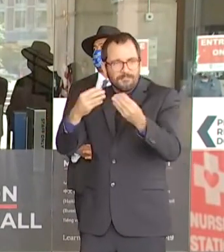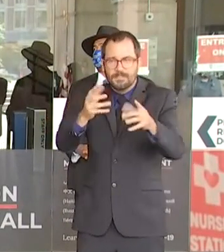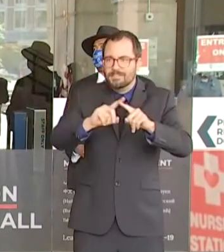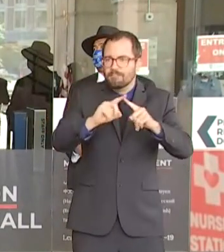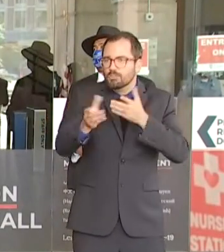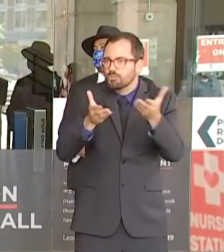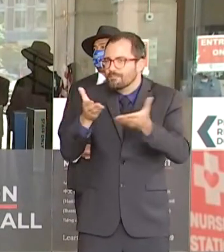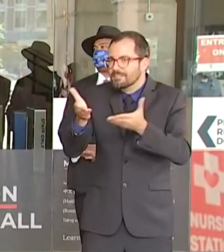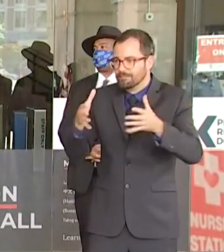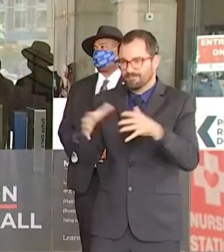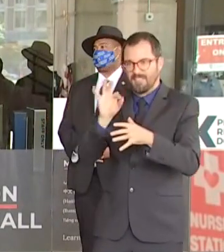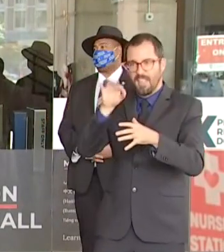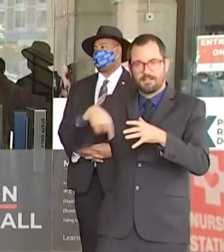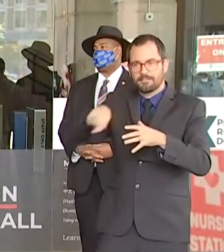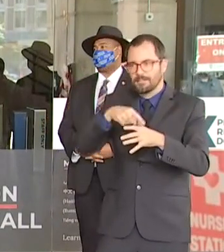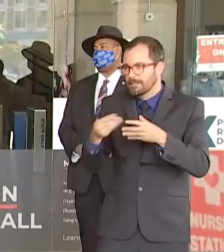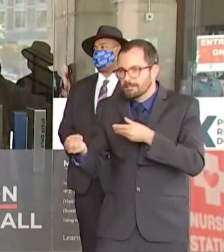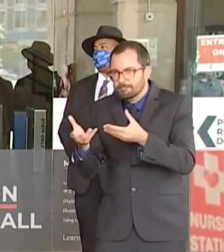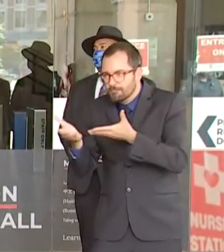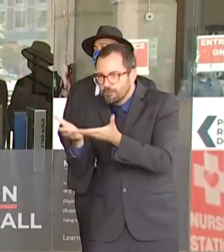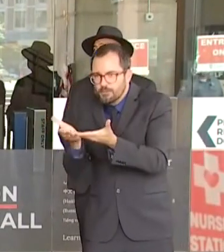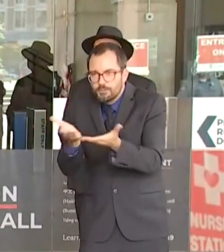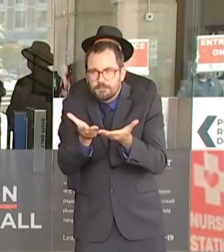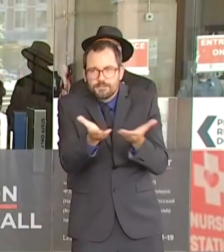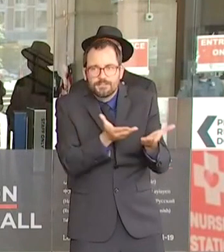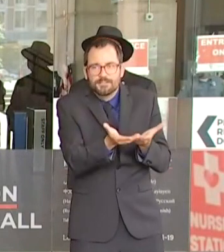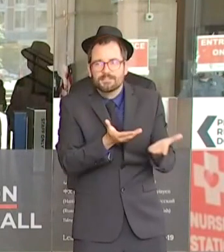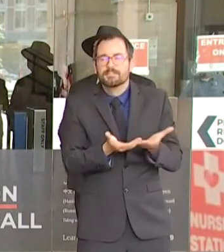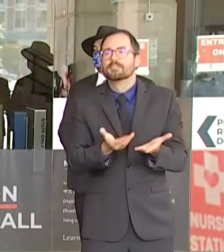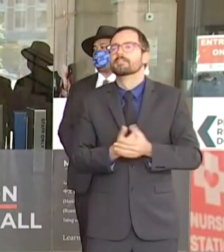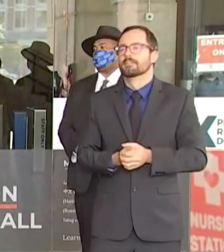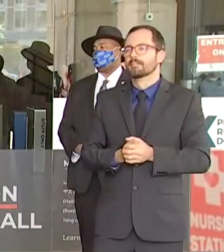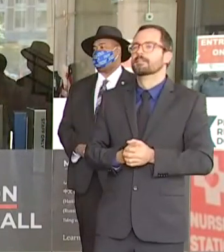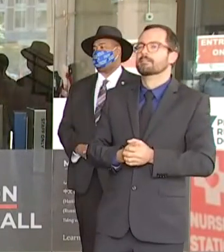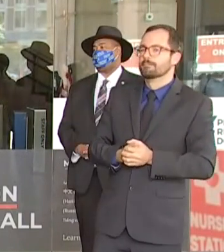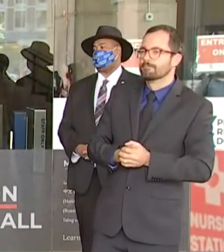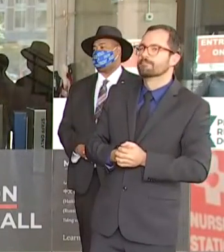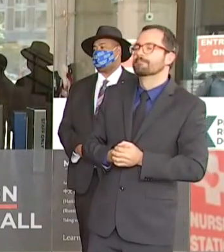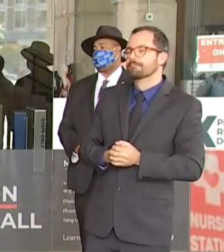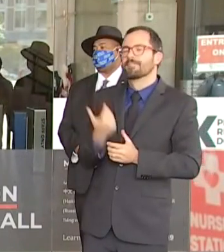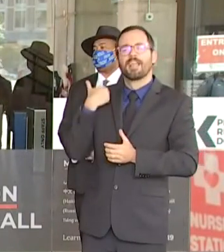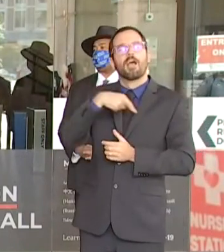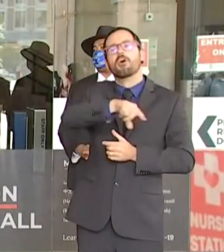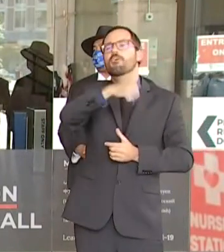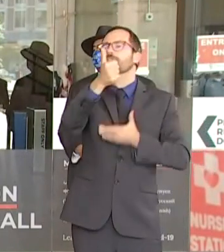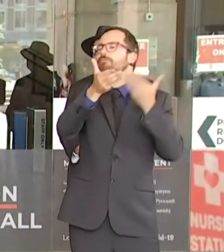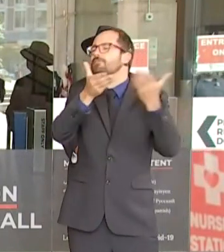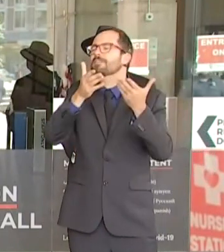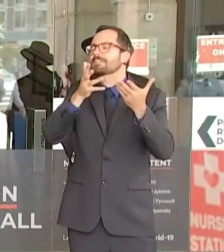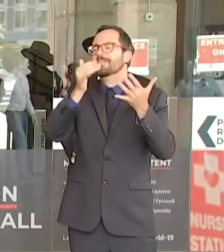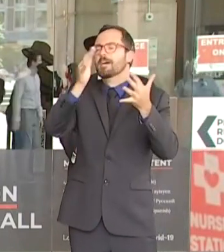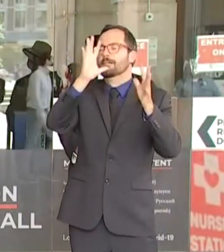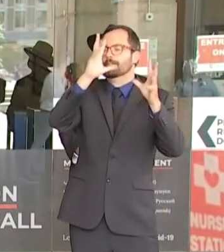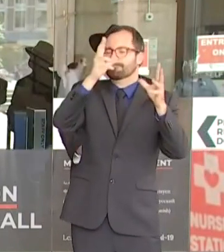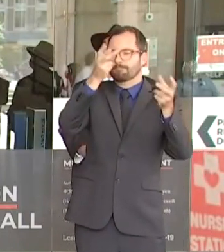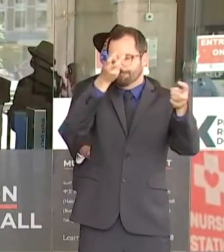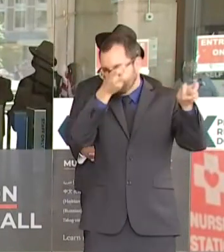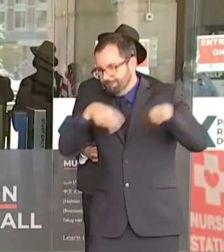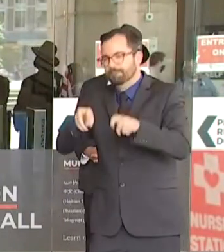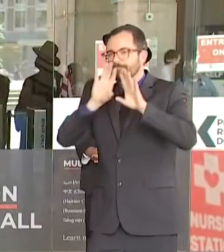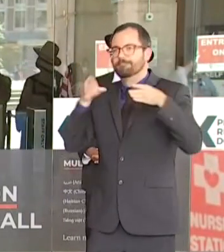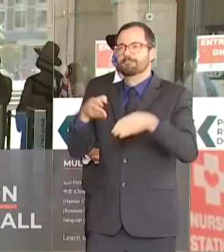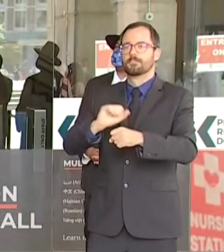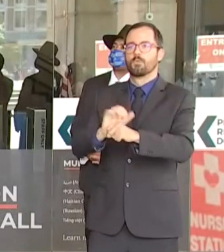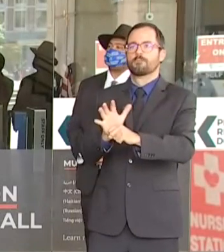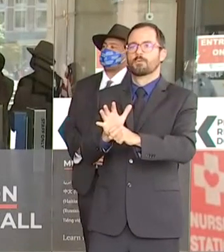support. Even amid this crisis we continue to deliver our usual programming from working with the elderly to running after